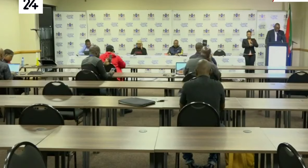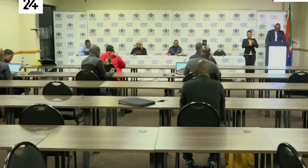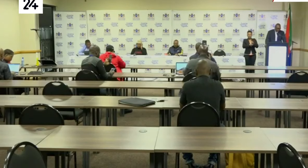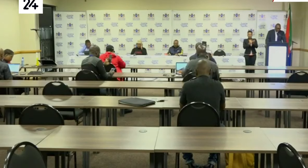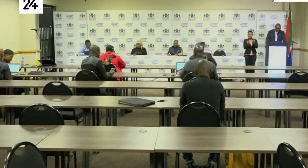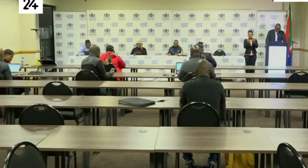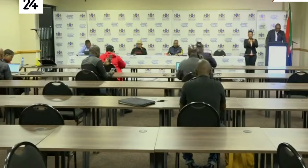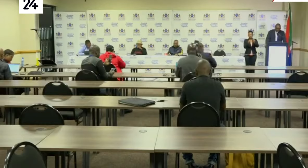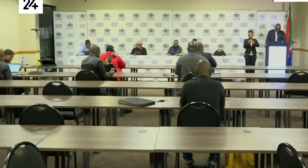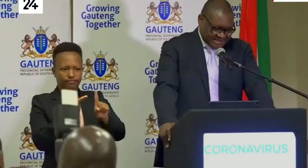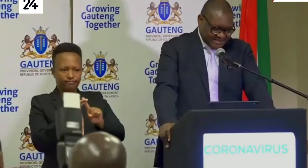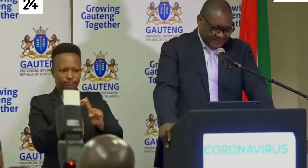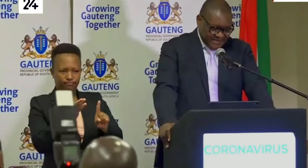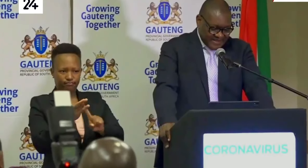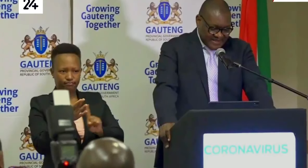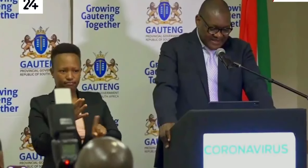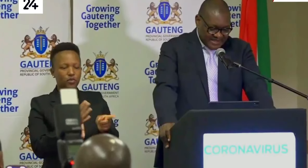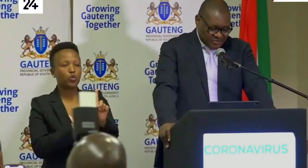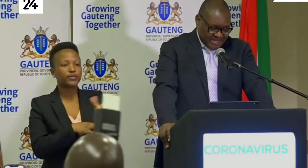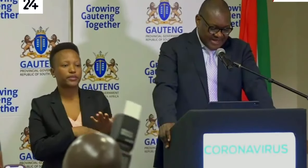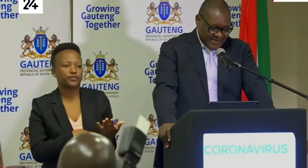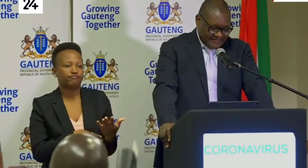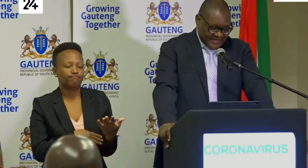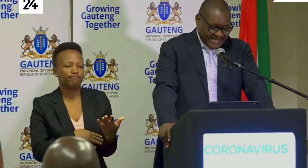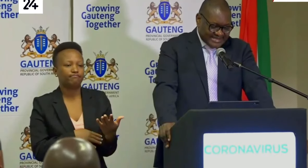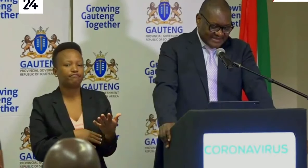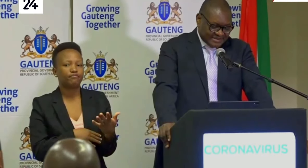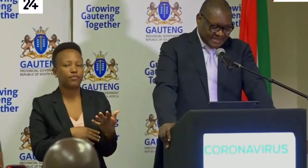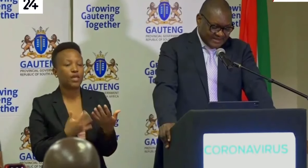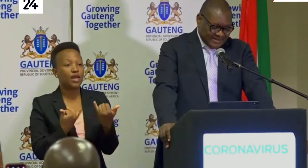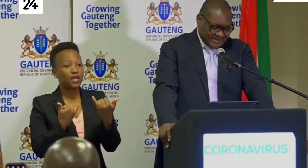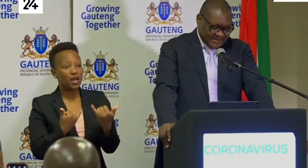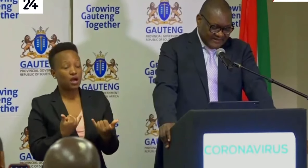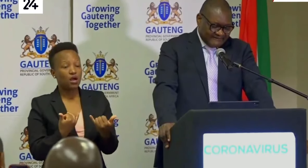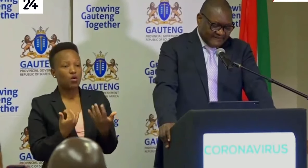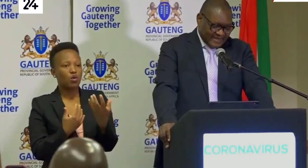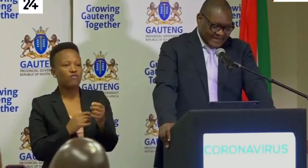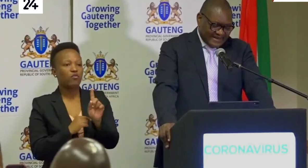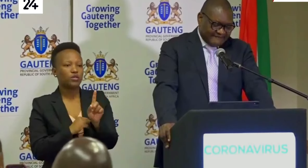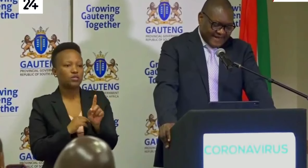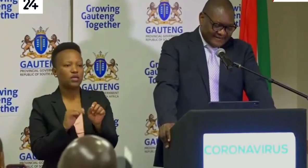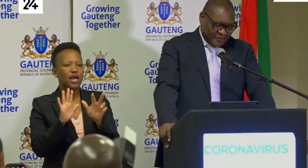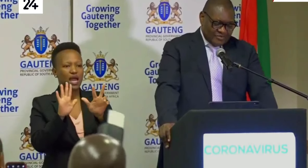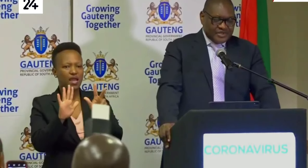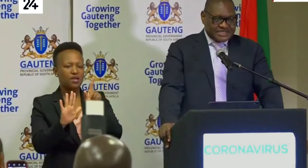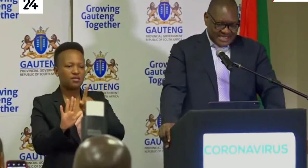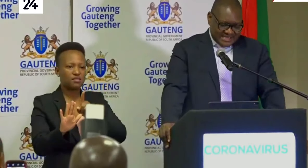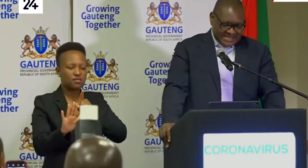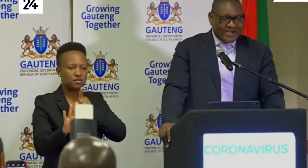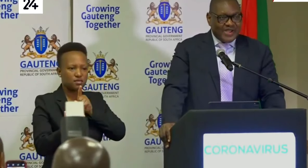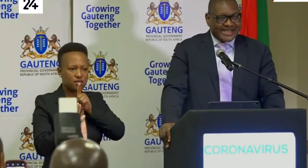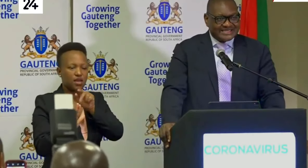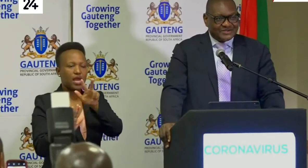And one of those tasks is that we now have 8,005 community